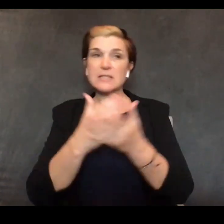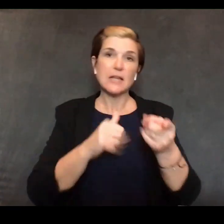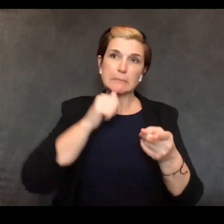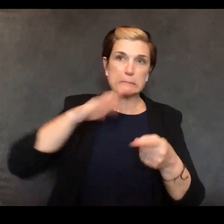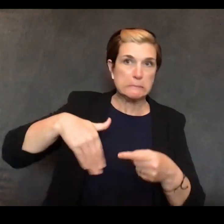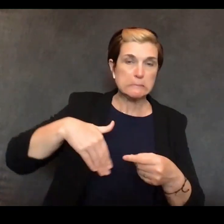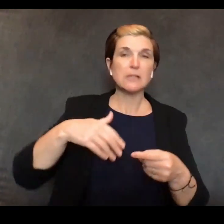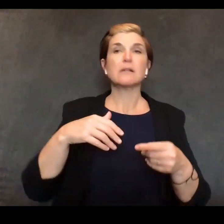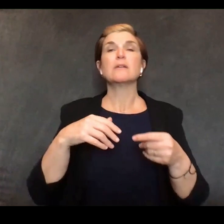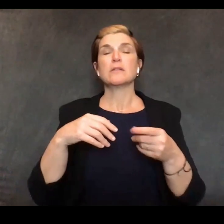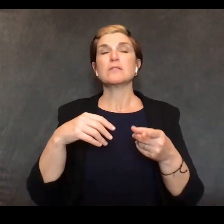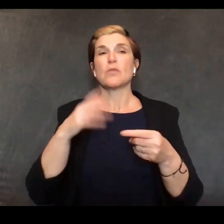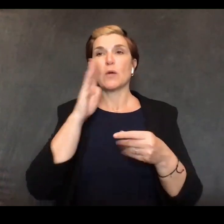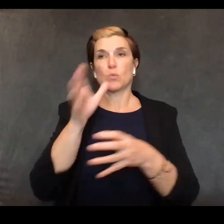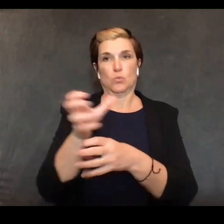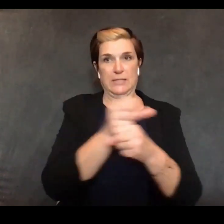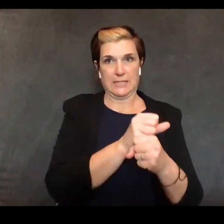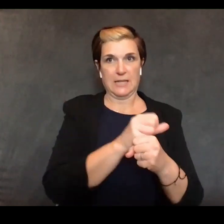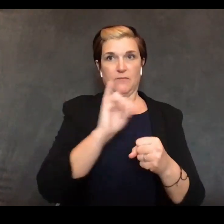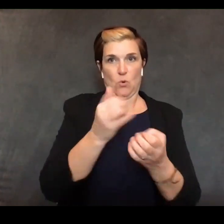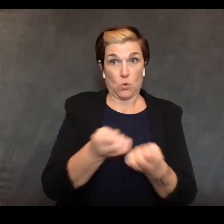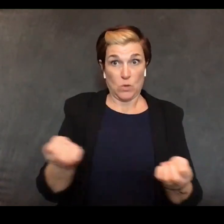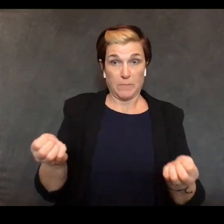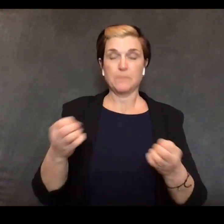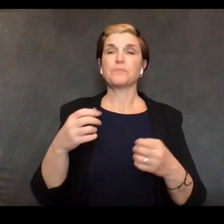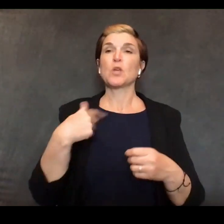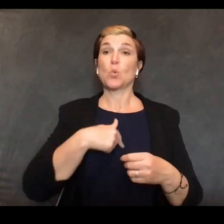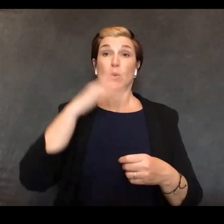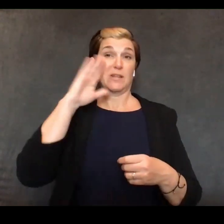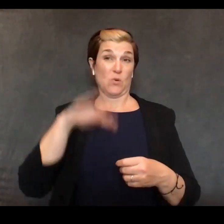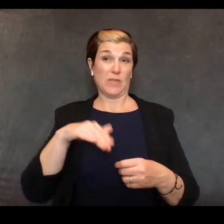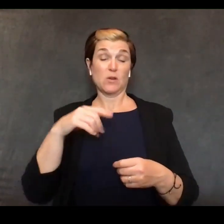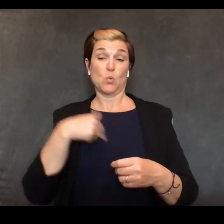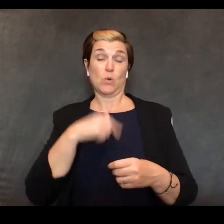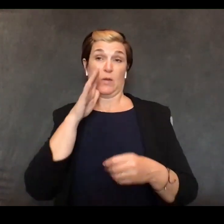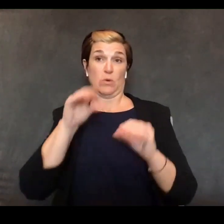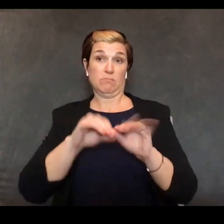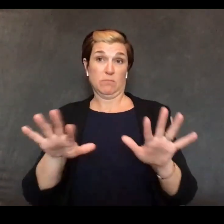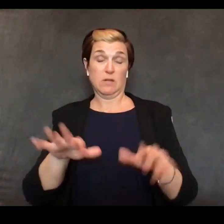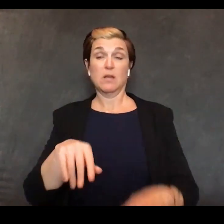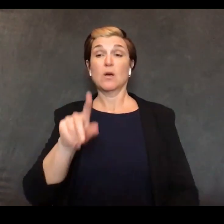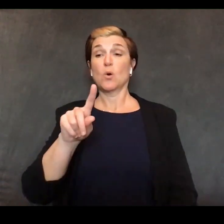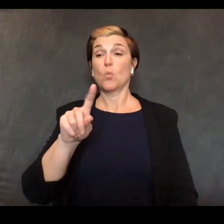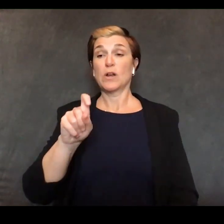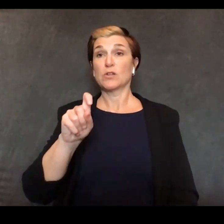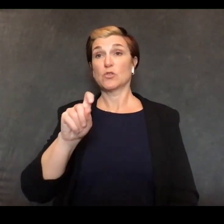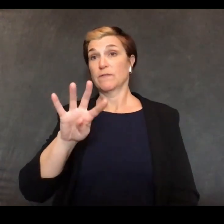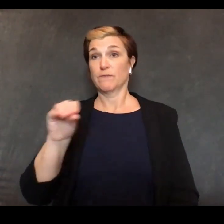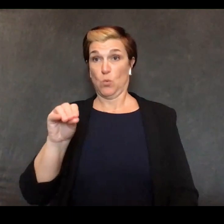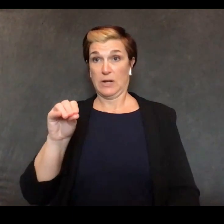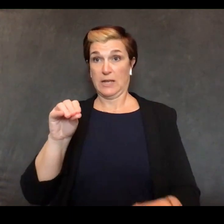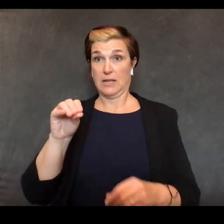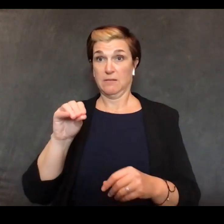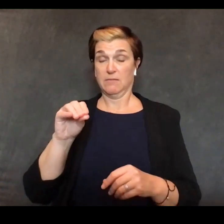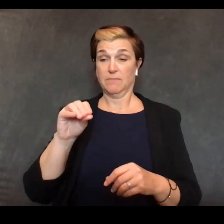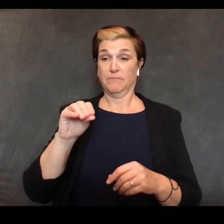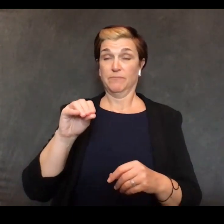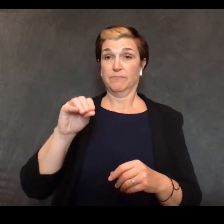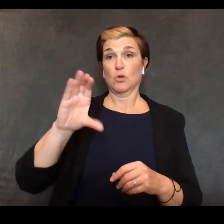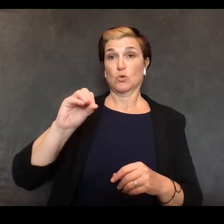we know that we'll be deploying at least 140 commission core officers about half of the sites have reported their requirements